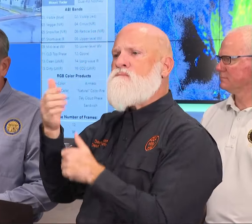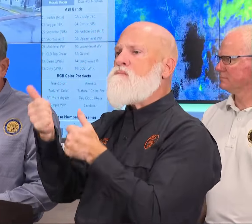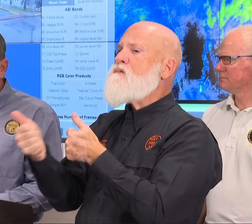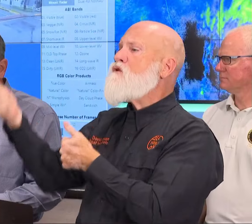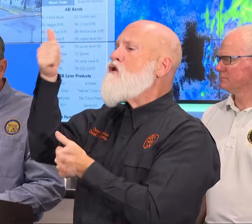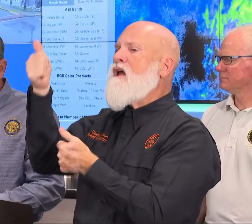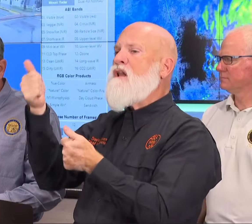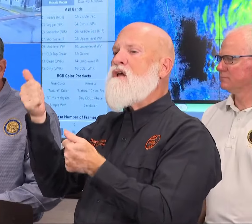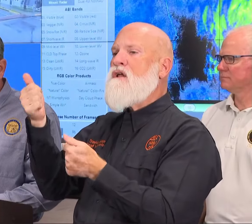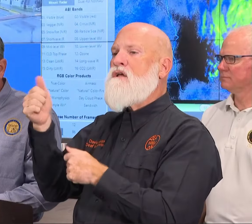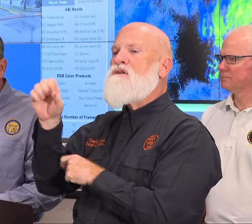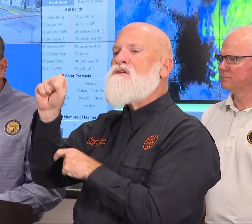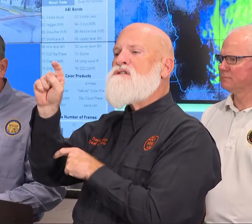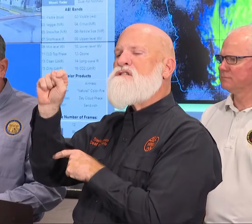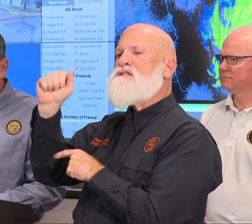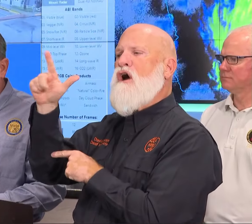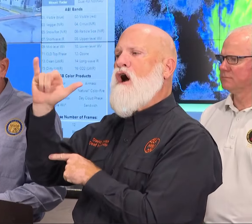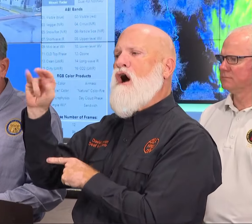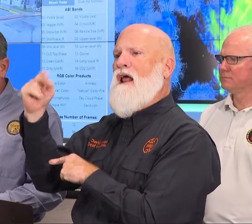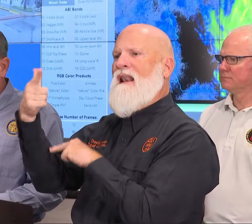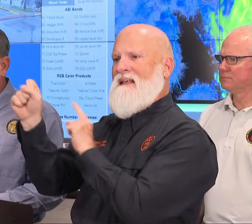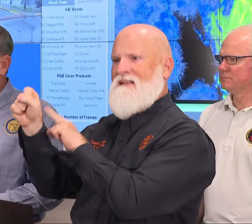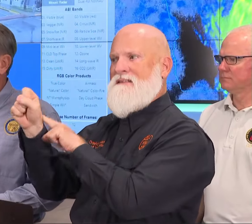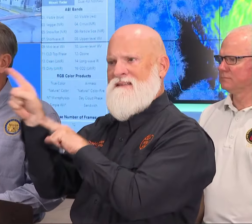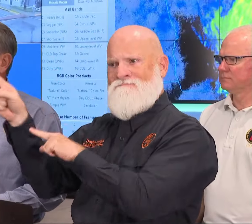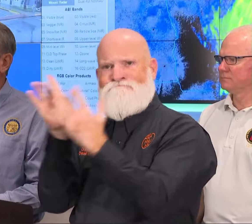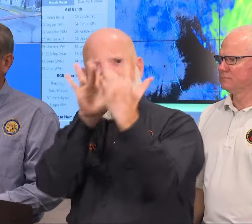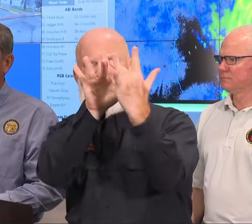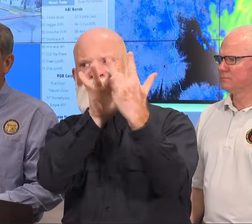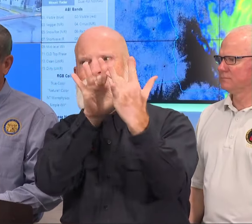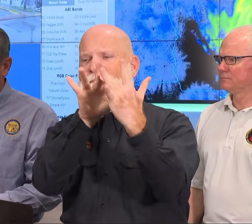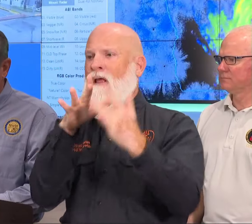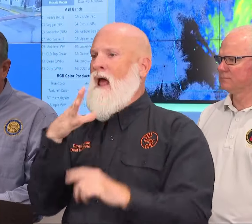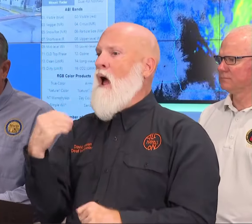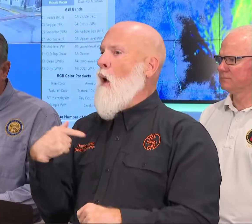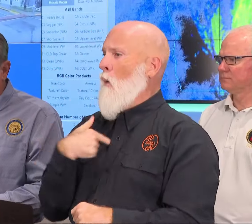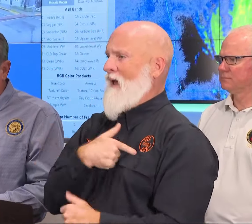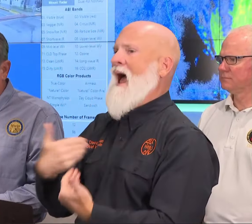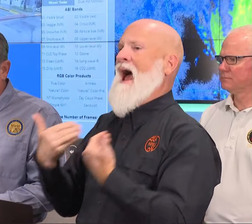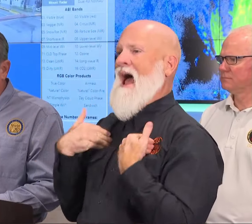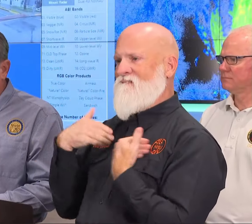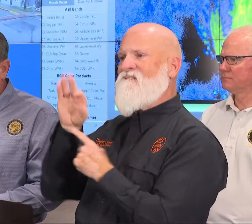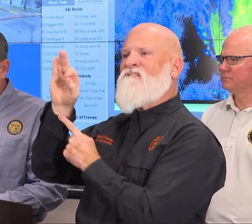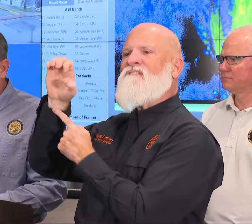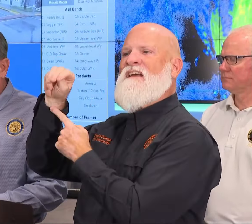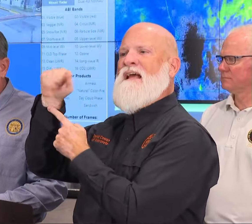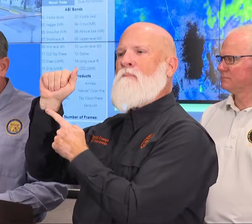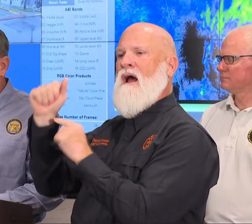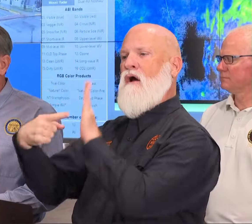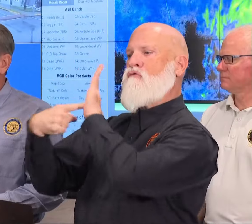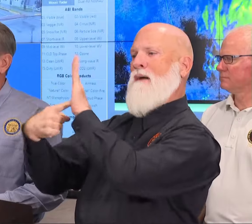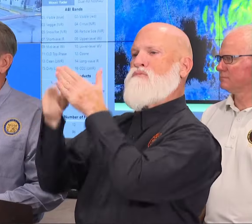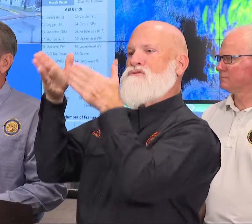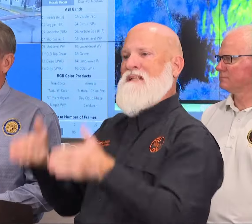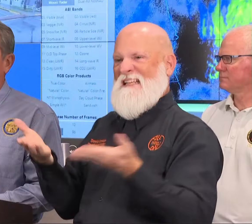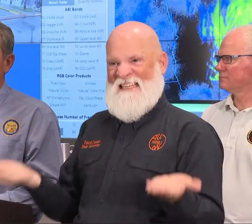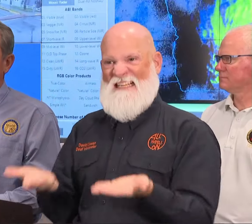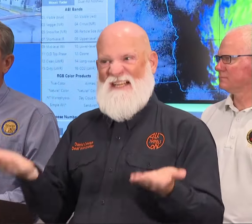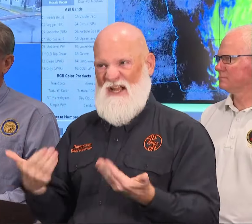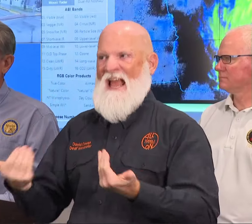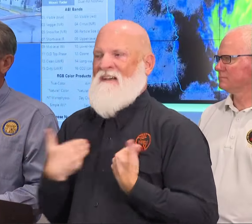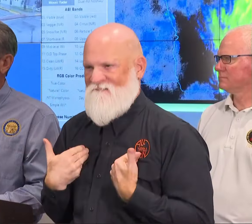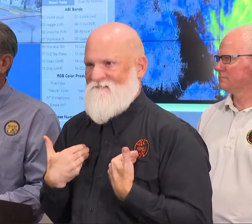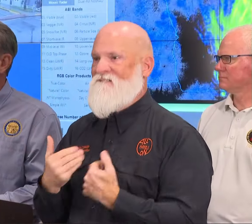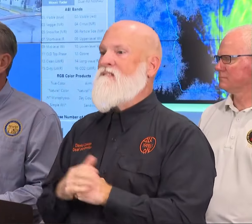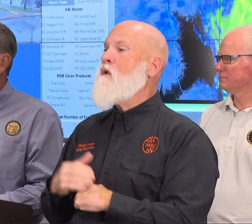embedded here with us in the operations center we're grateful for that I had a call yesterday with Rear Admiral Schofield of the United